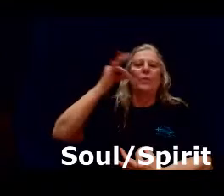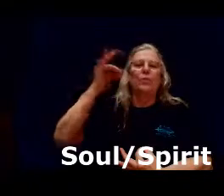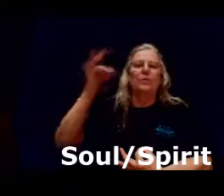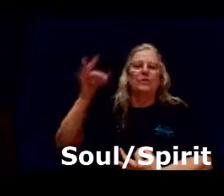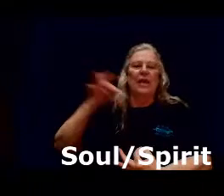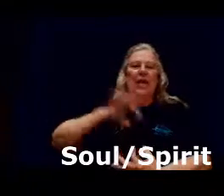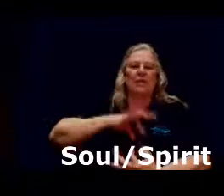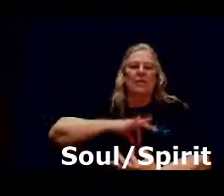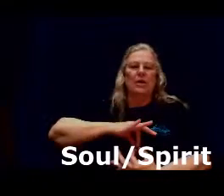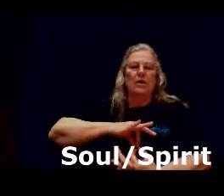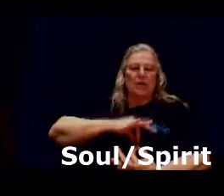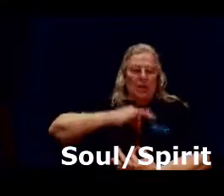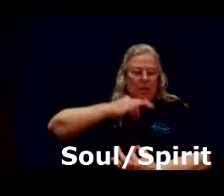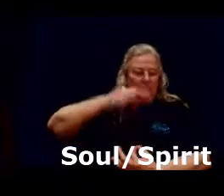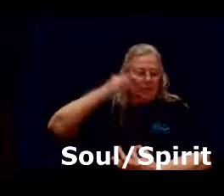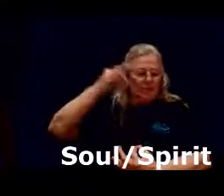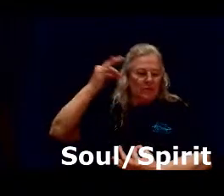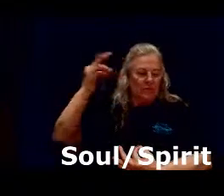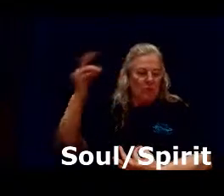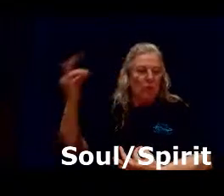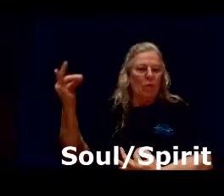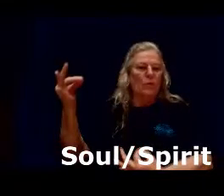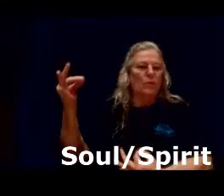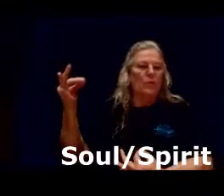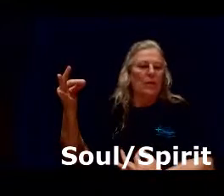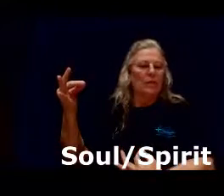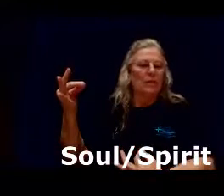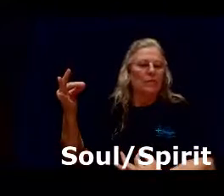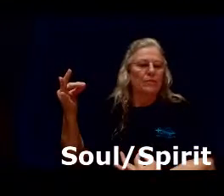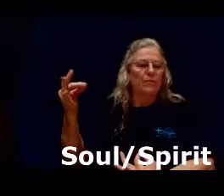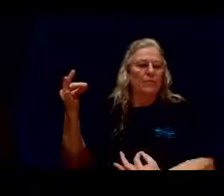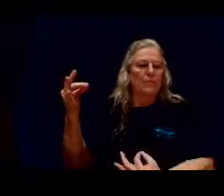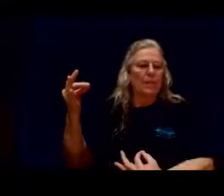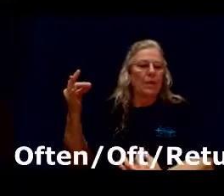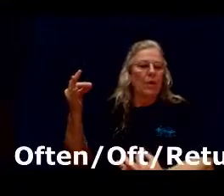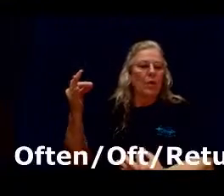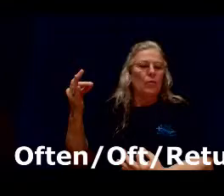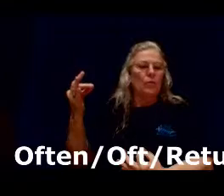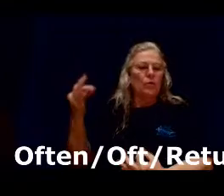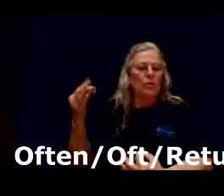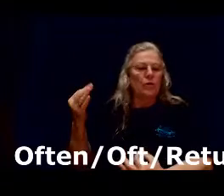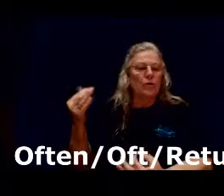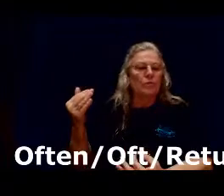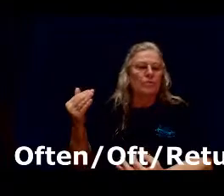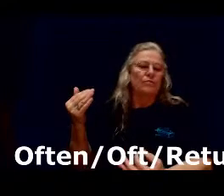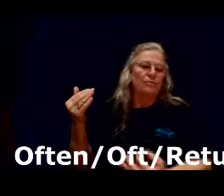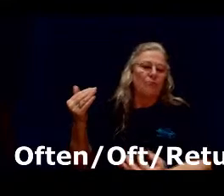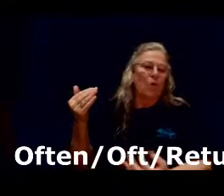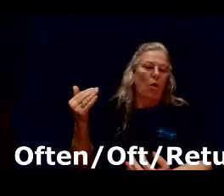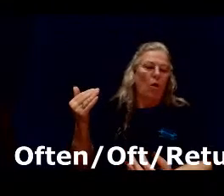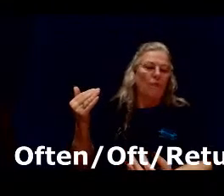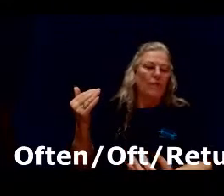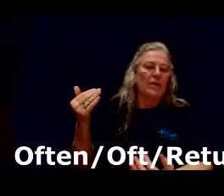pulls it out soul or spirit return often